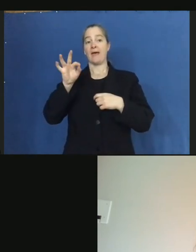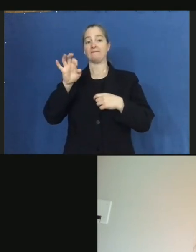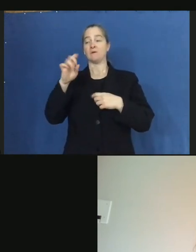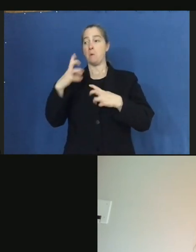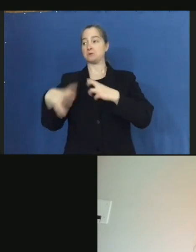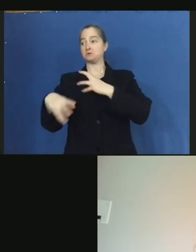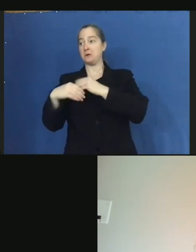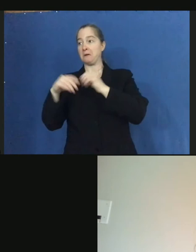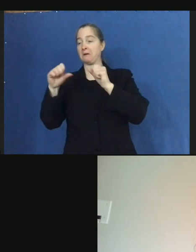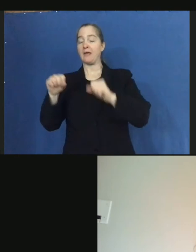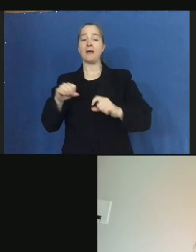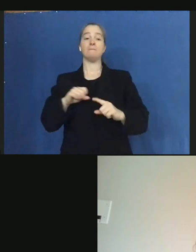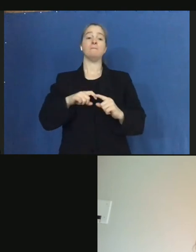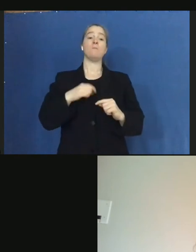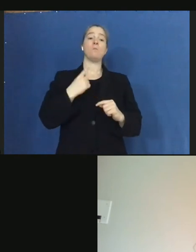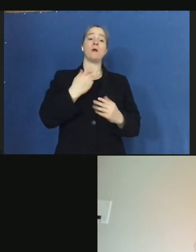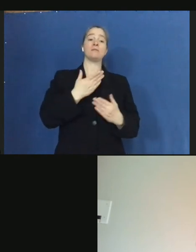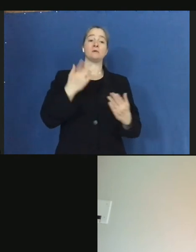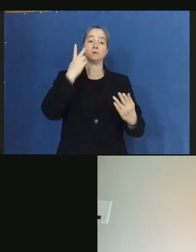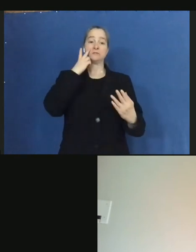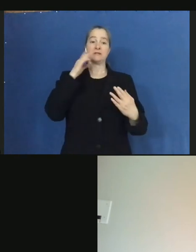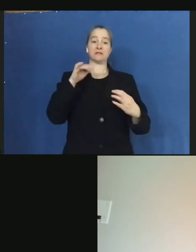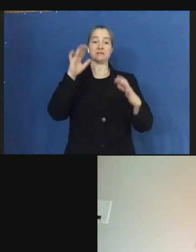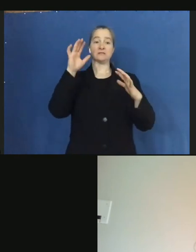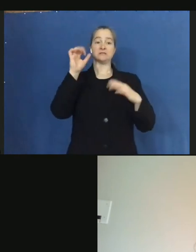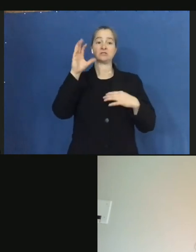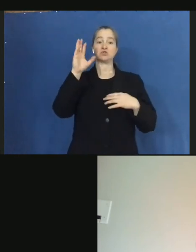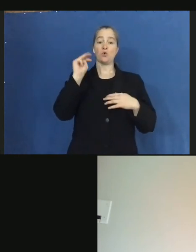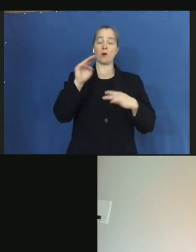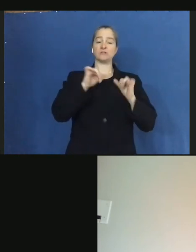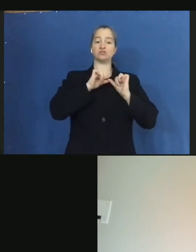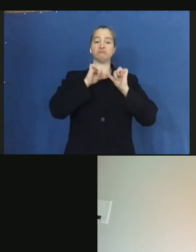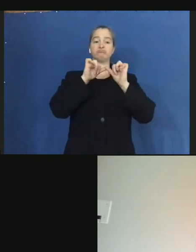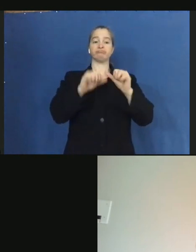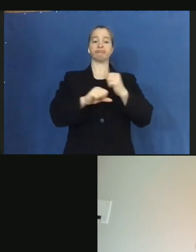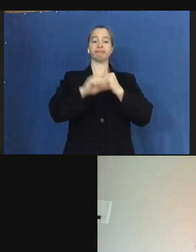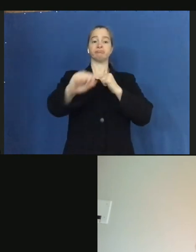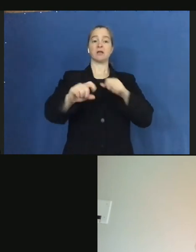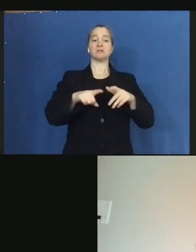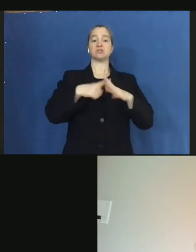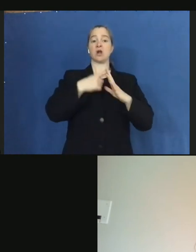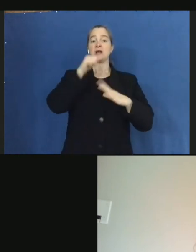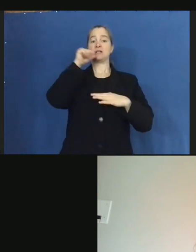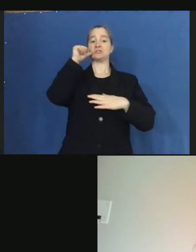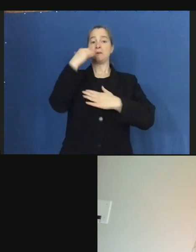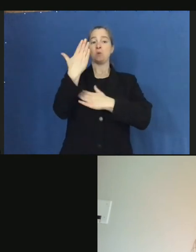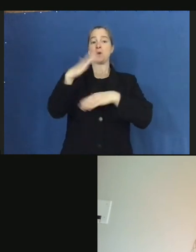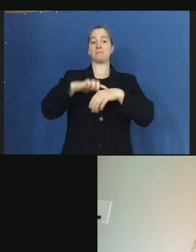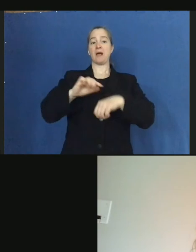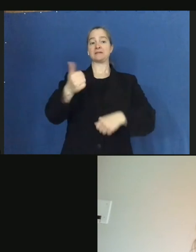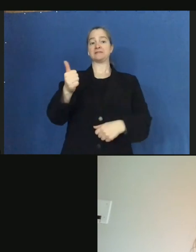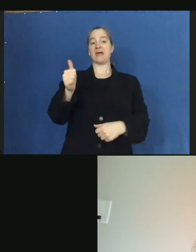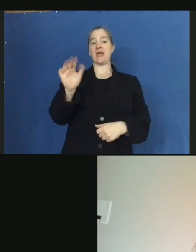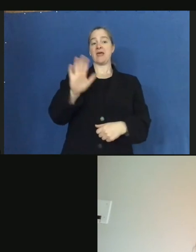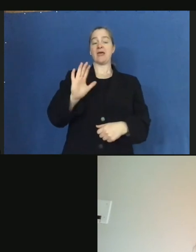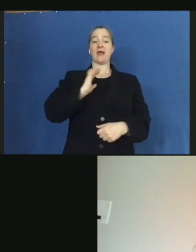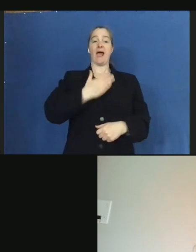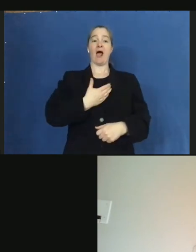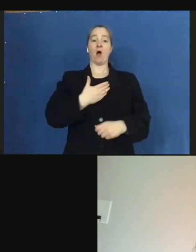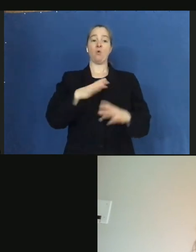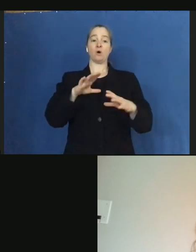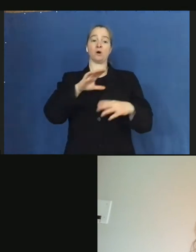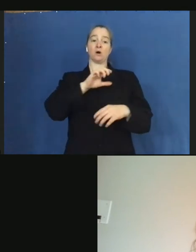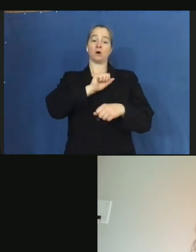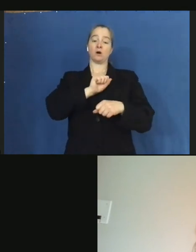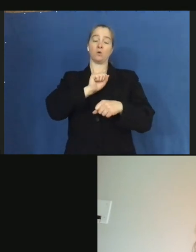is just the sheer duration of it. So, it started about 10 o'clock yesterday morning or so. Our crews have been working nonstop.